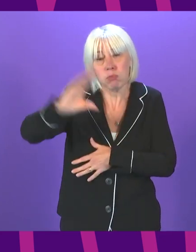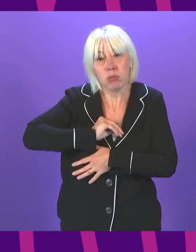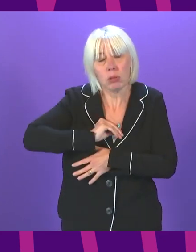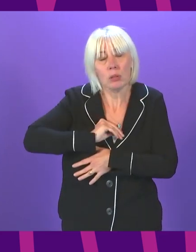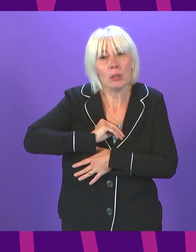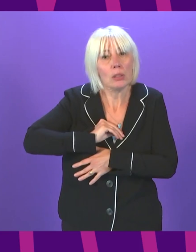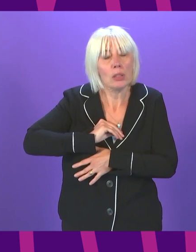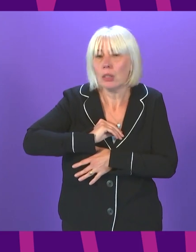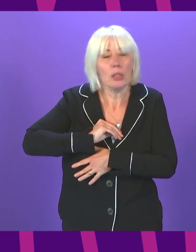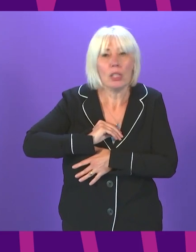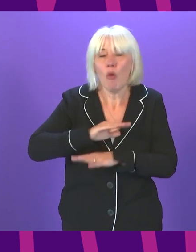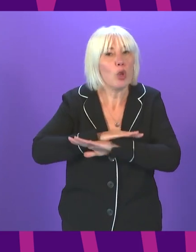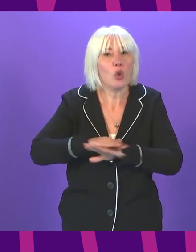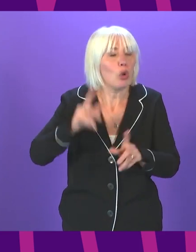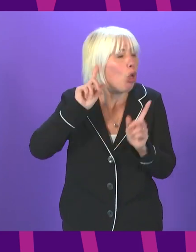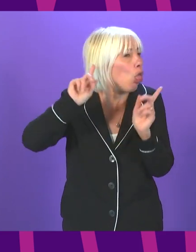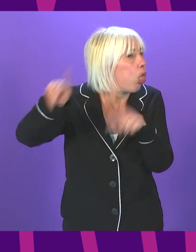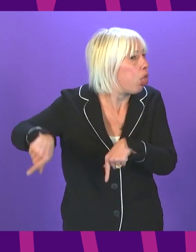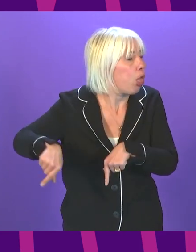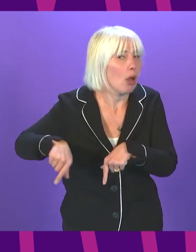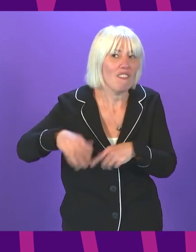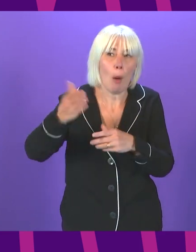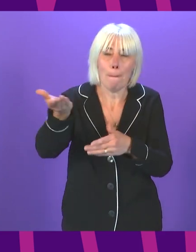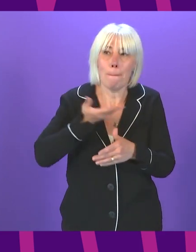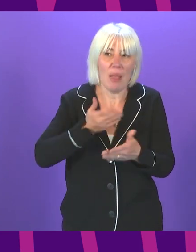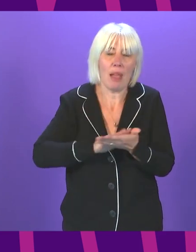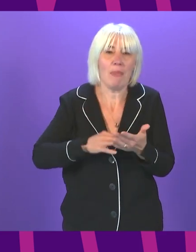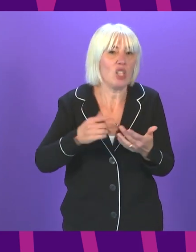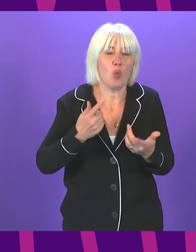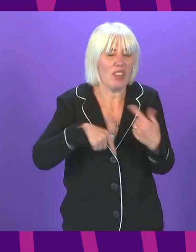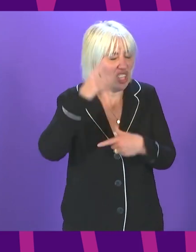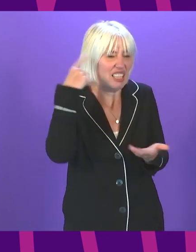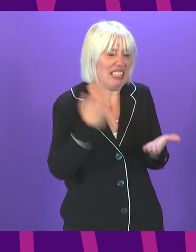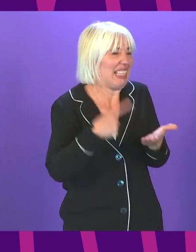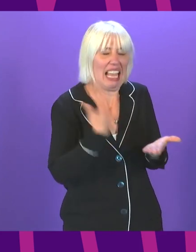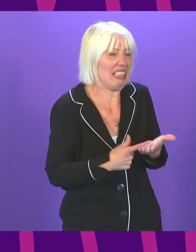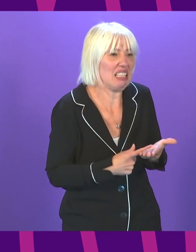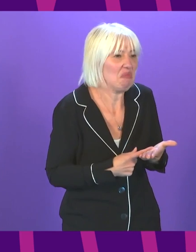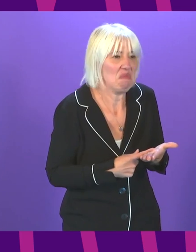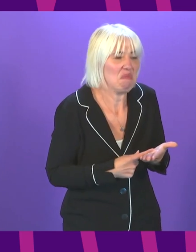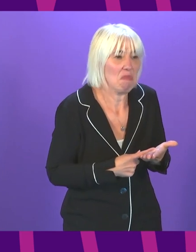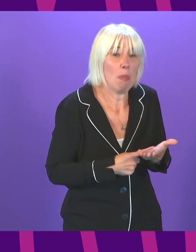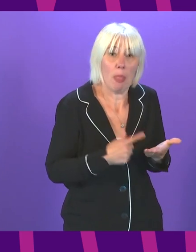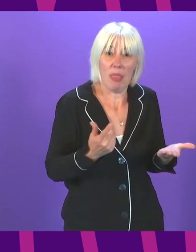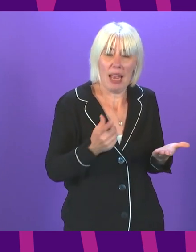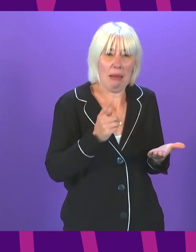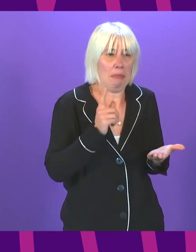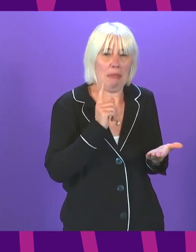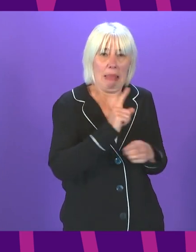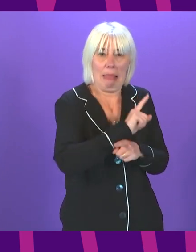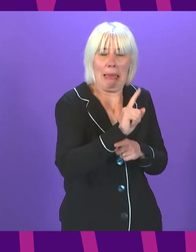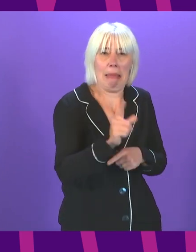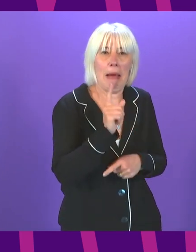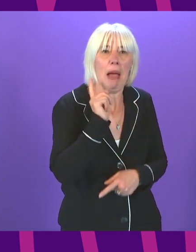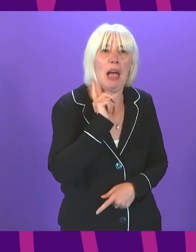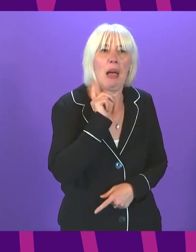if we do not take the JCVI recommendations on these things, then we are simply taking decisions that many people rightly would then turn around